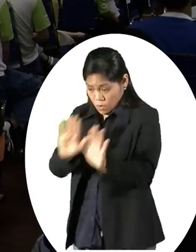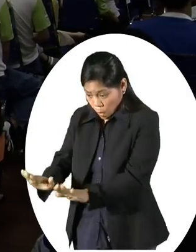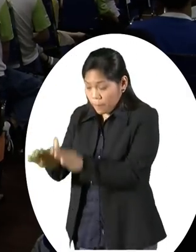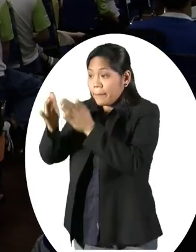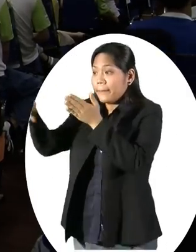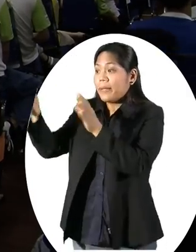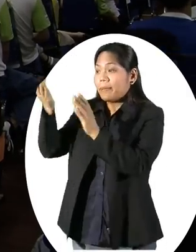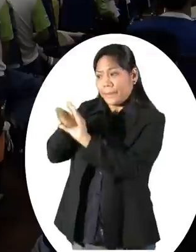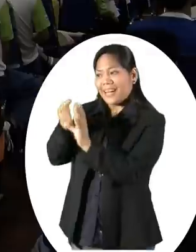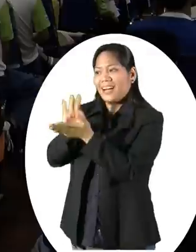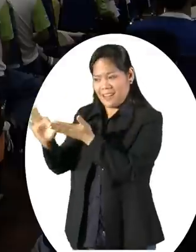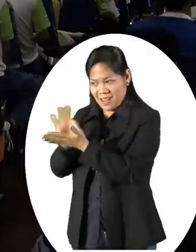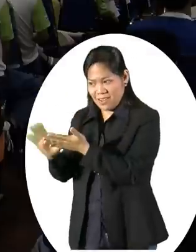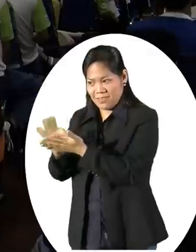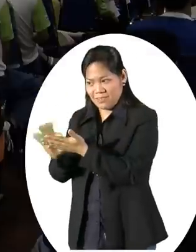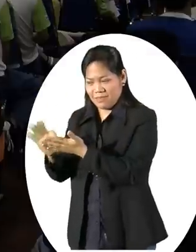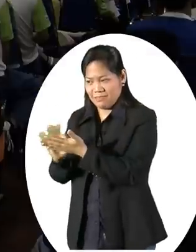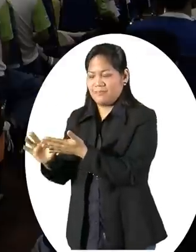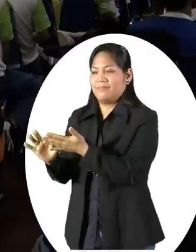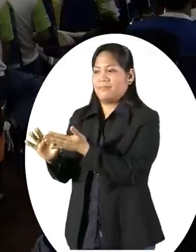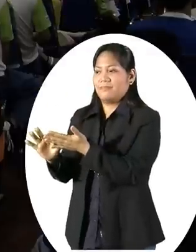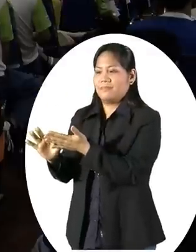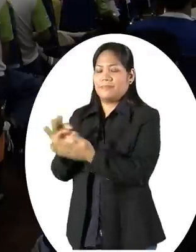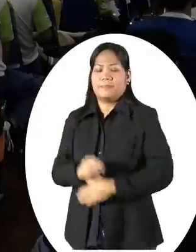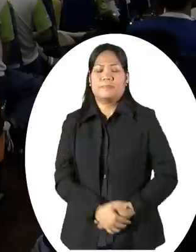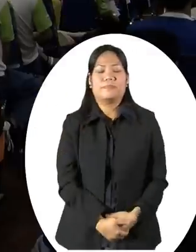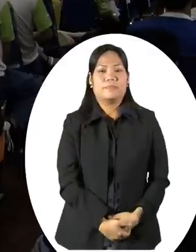to be registered if they want to open up a savings or cover of investment.